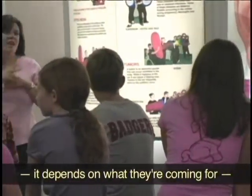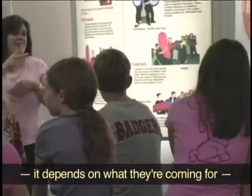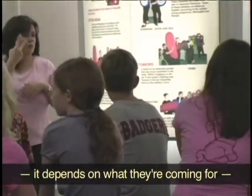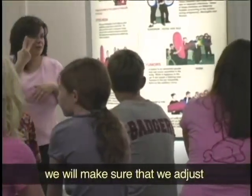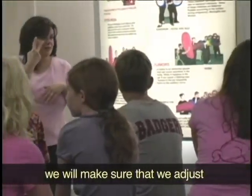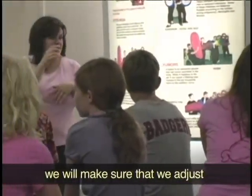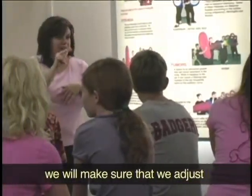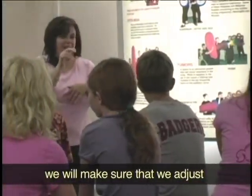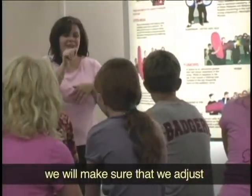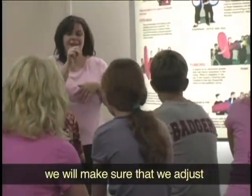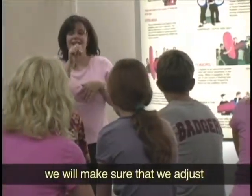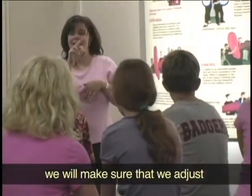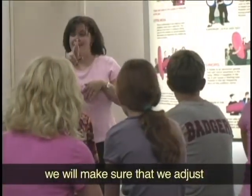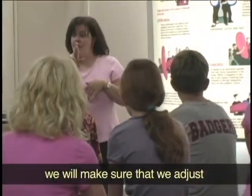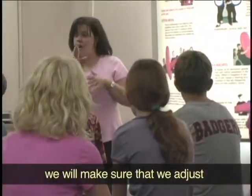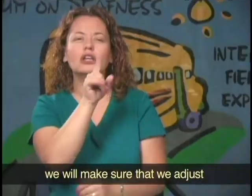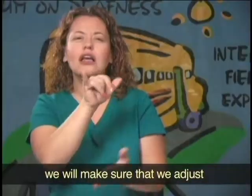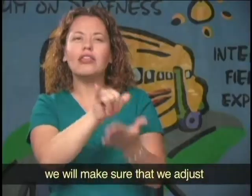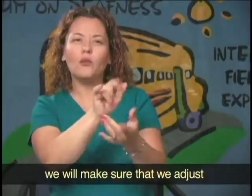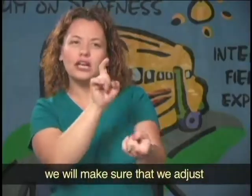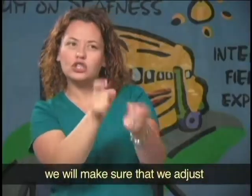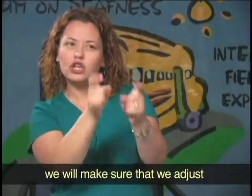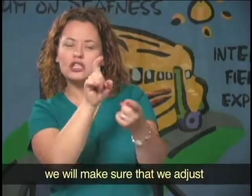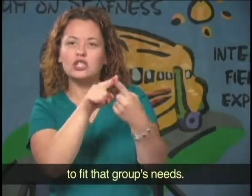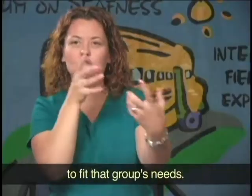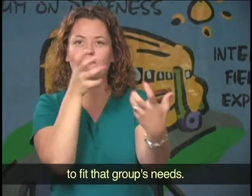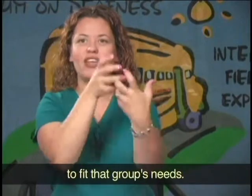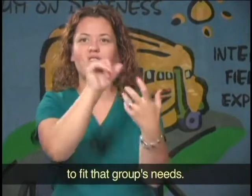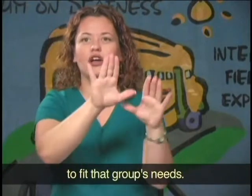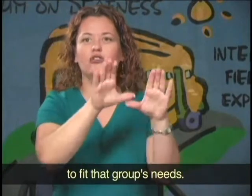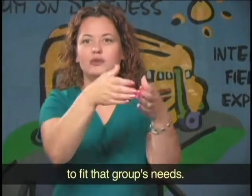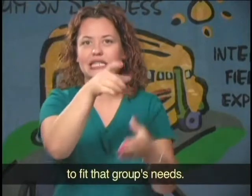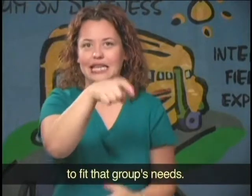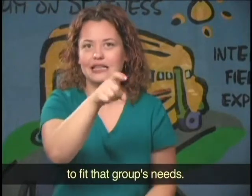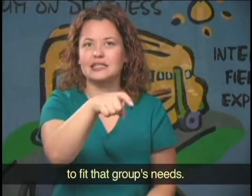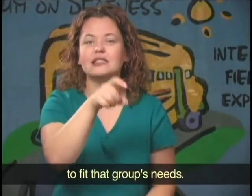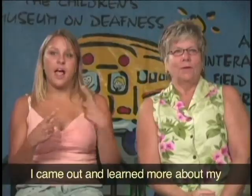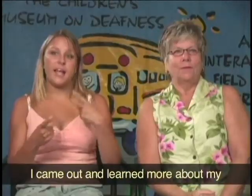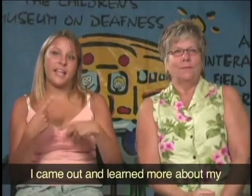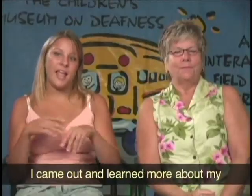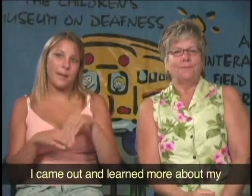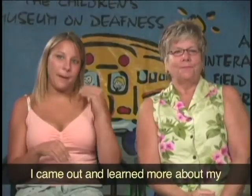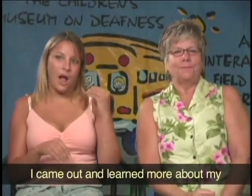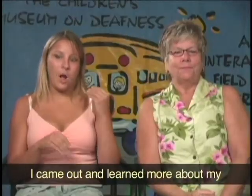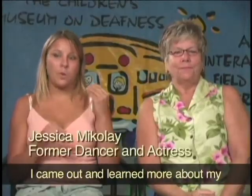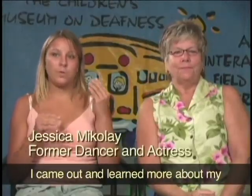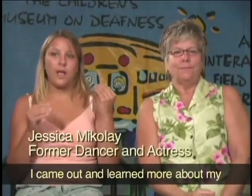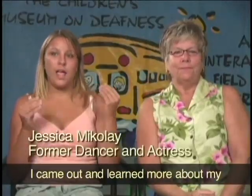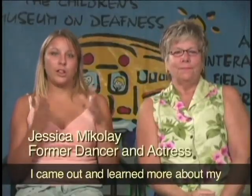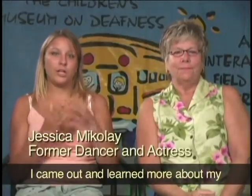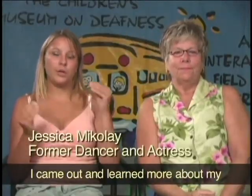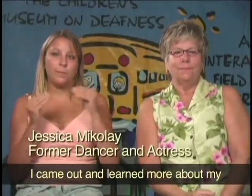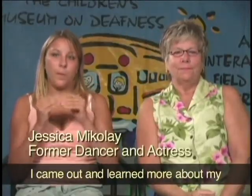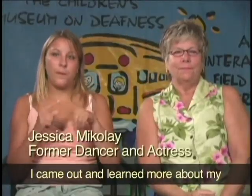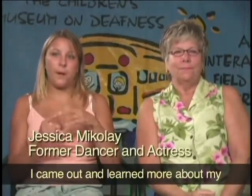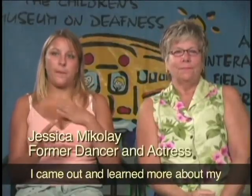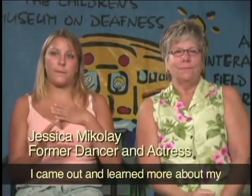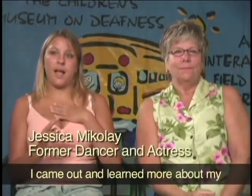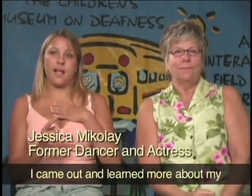and we will make sure that we adjust to fit that group's needs. I came out and learned more about my